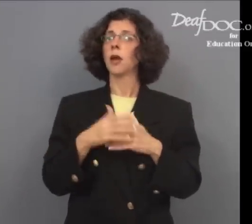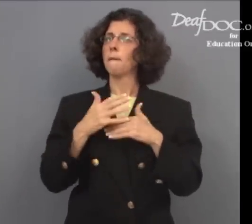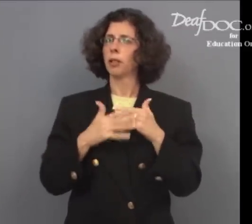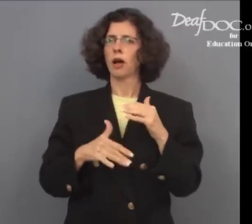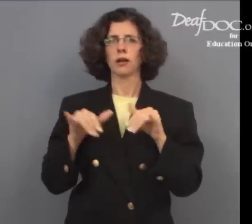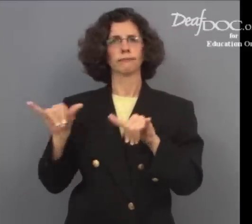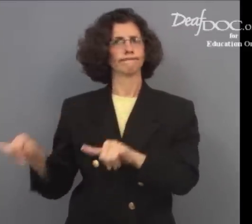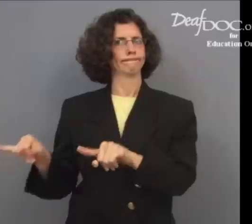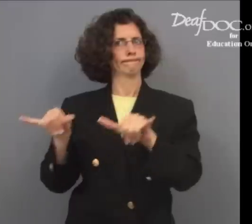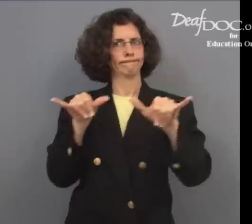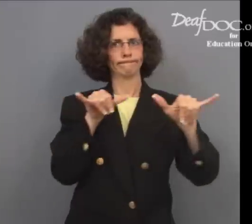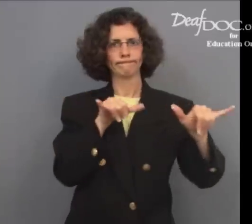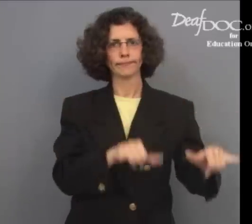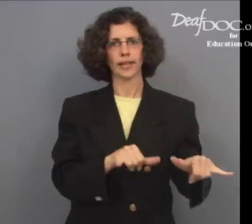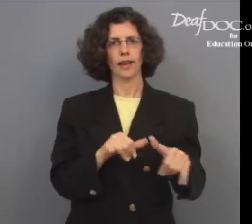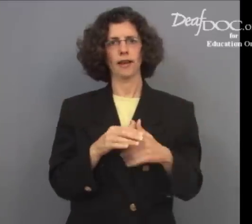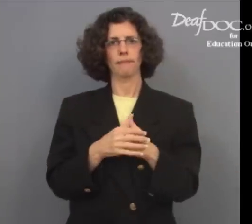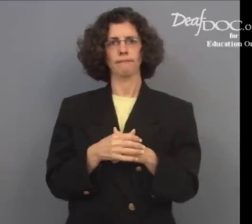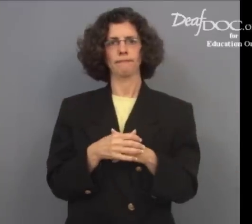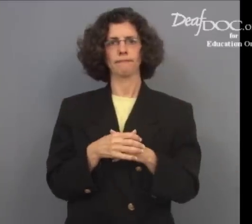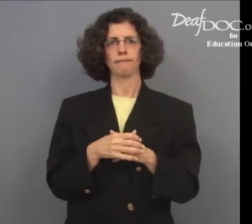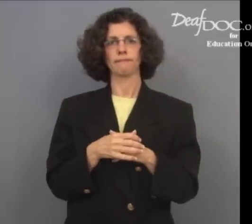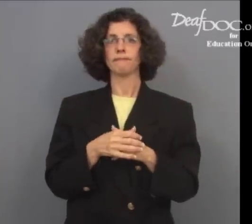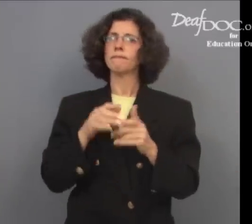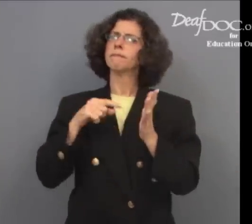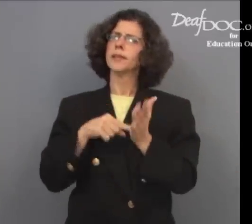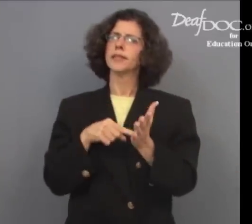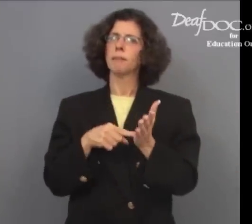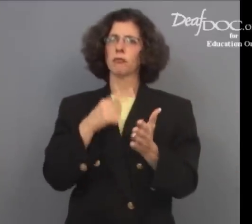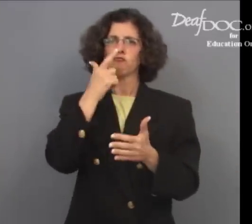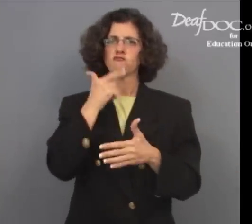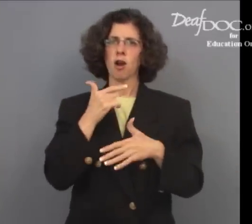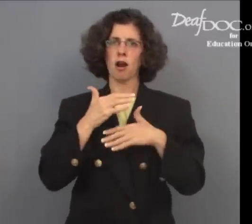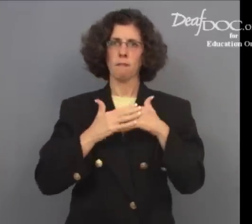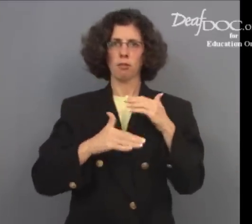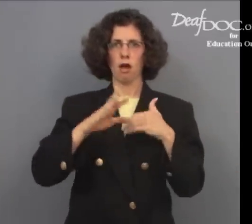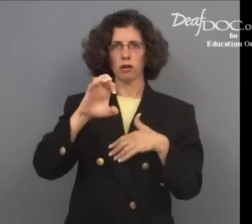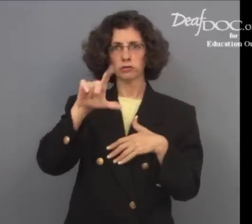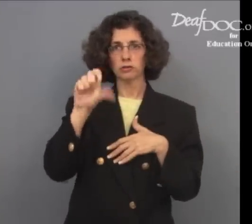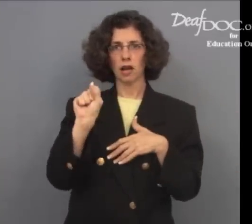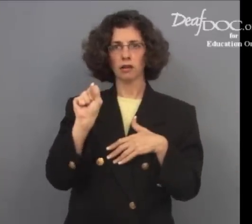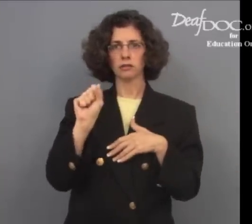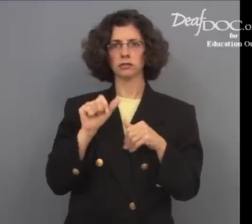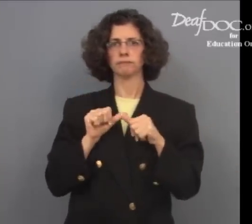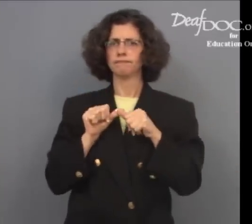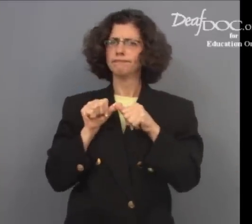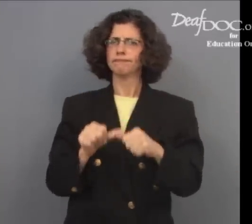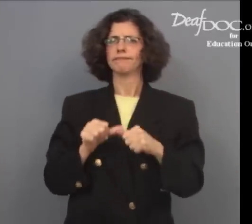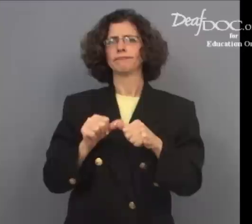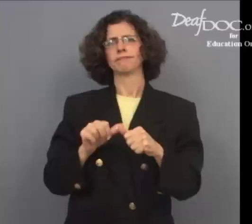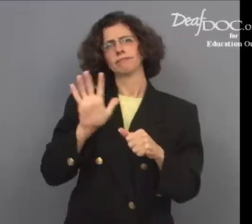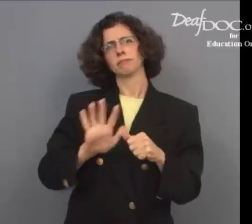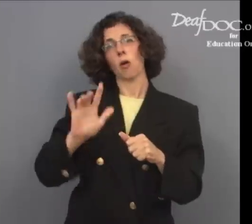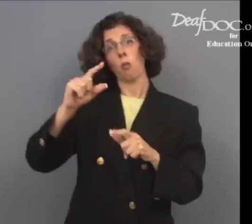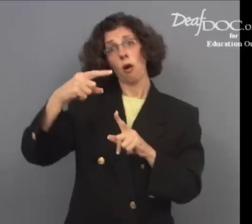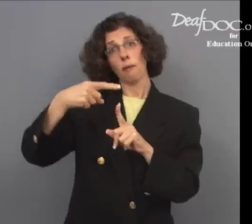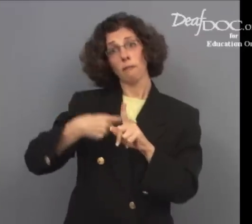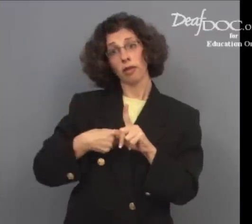The same is true for blood. Some components, such as red blood cells, can keep for about